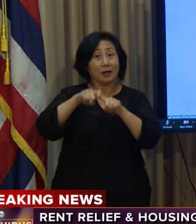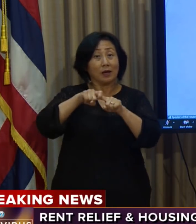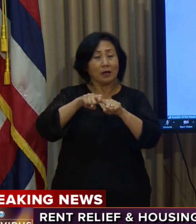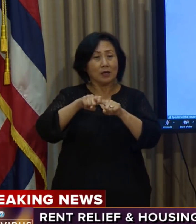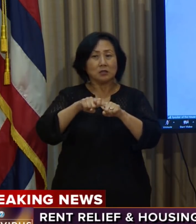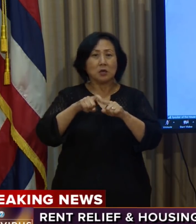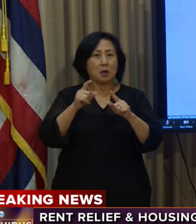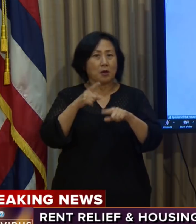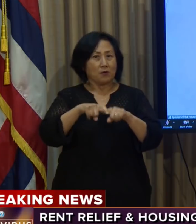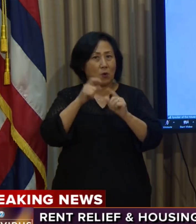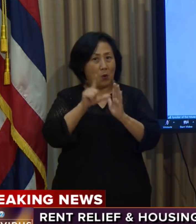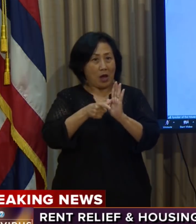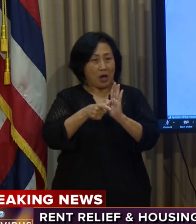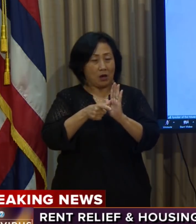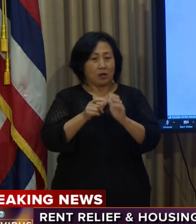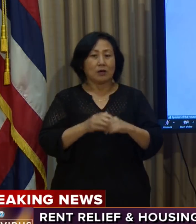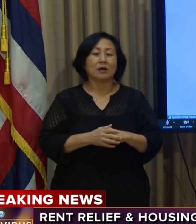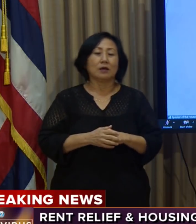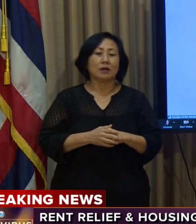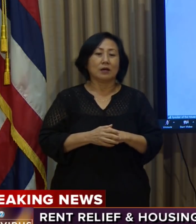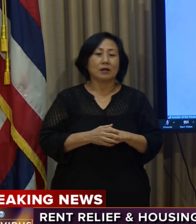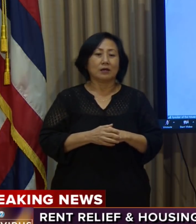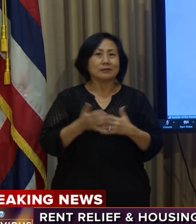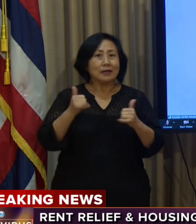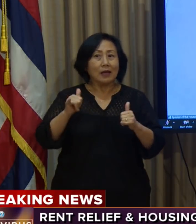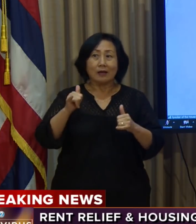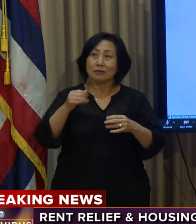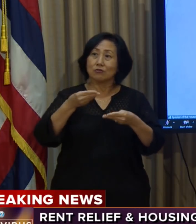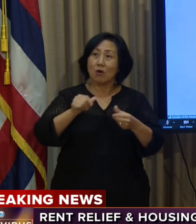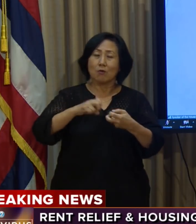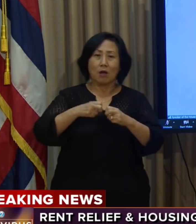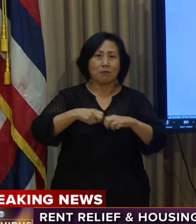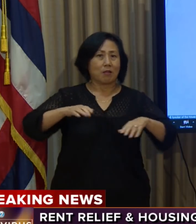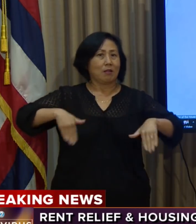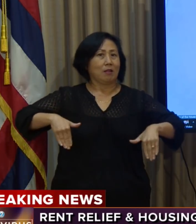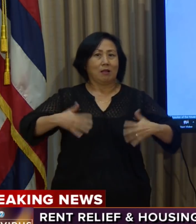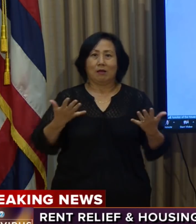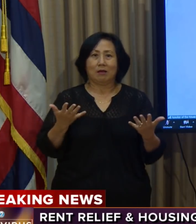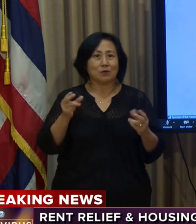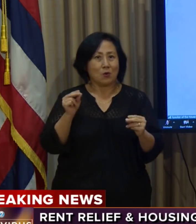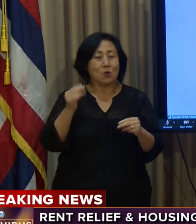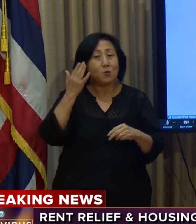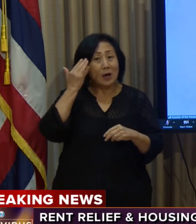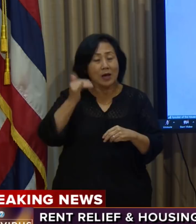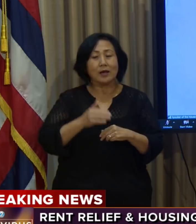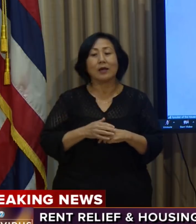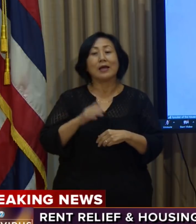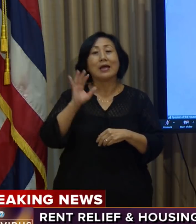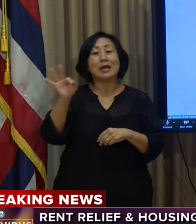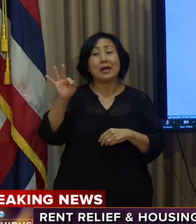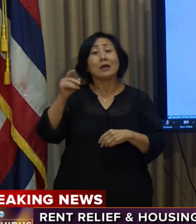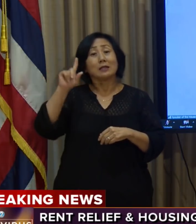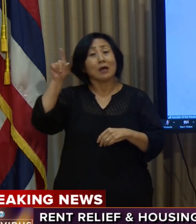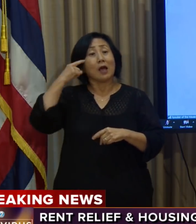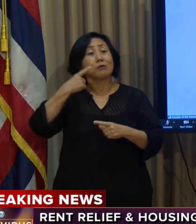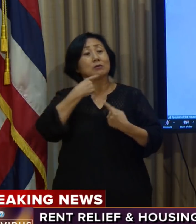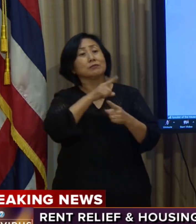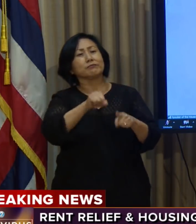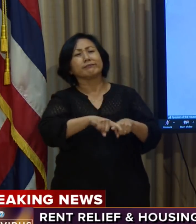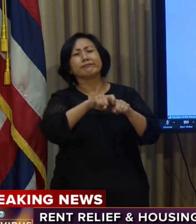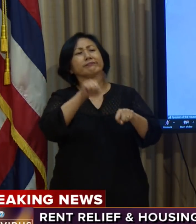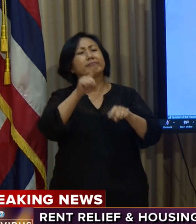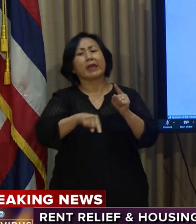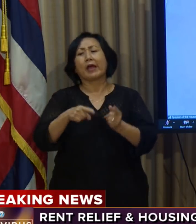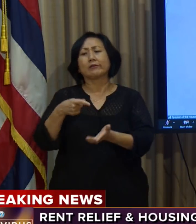is not even one half of the solution to this issue because even with the moratorium, back